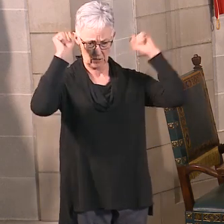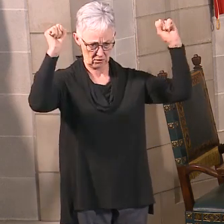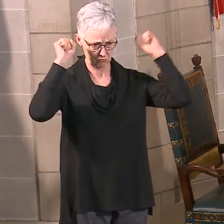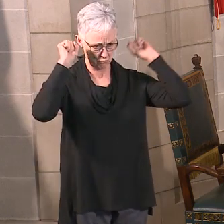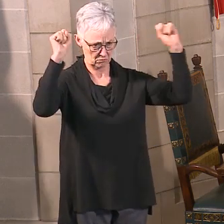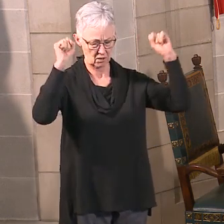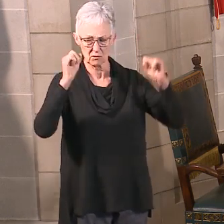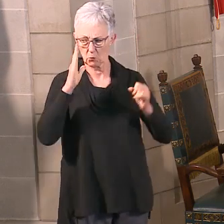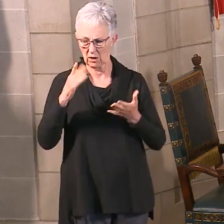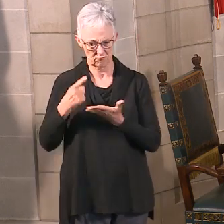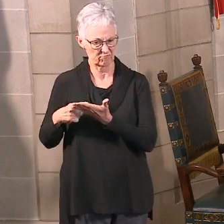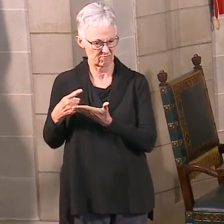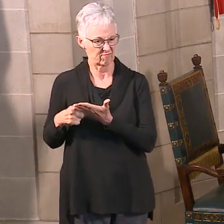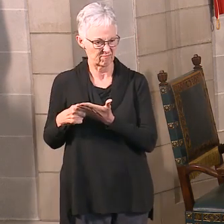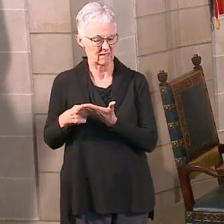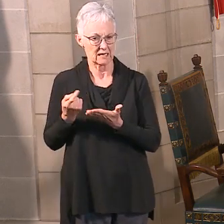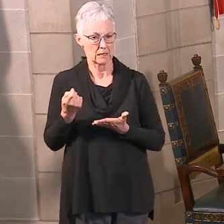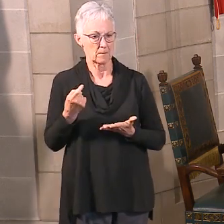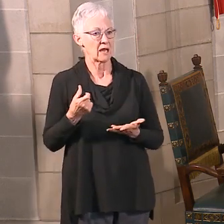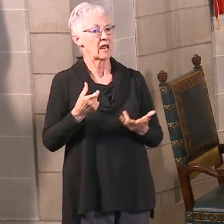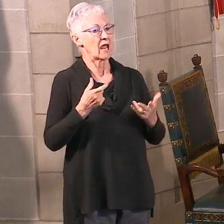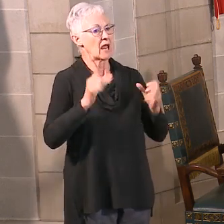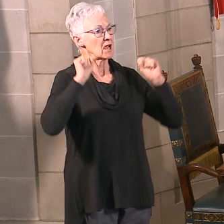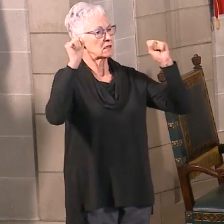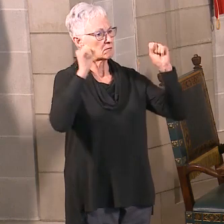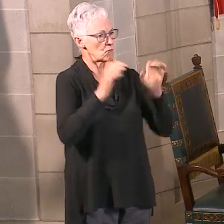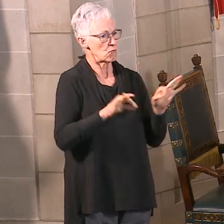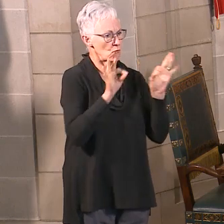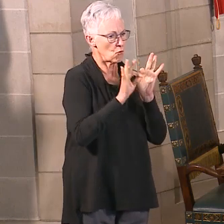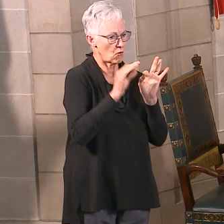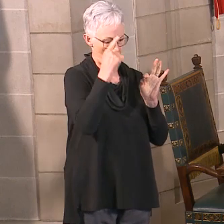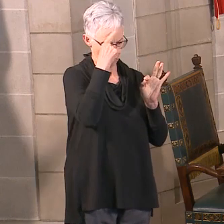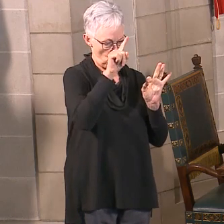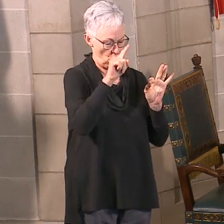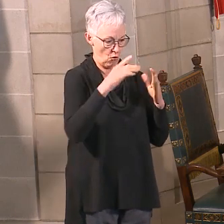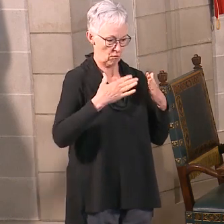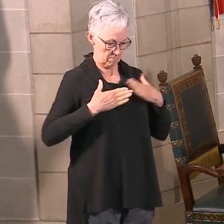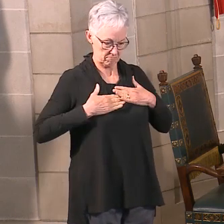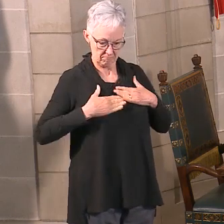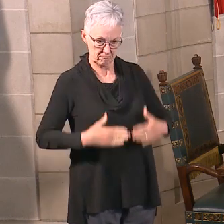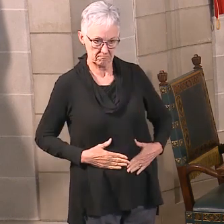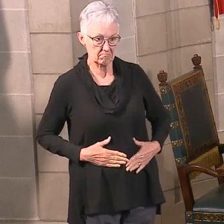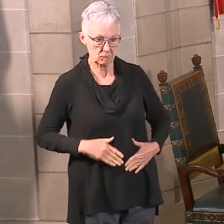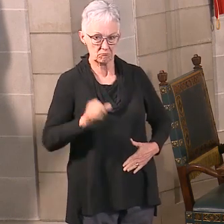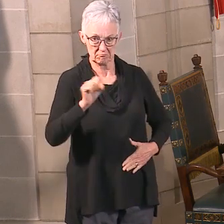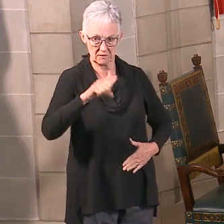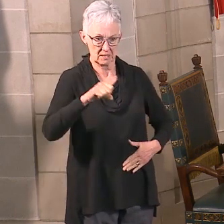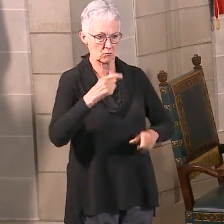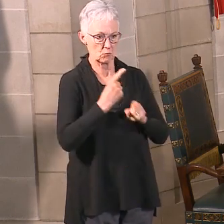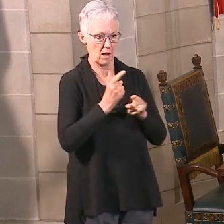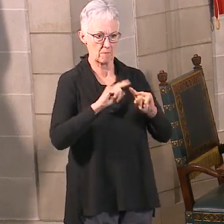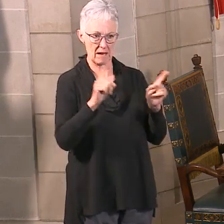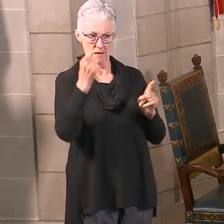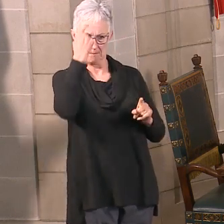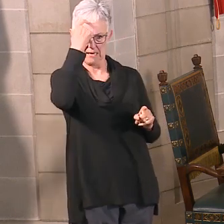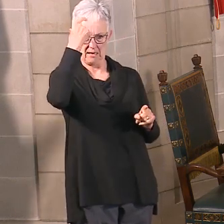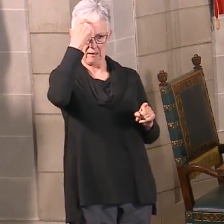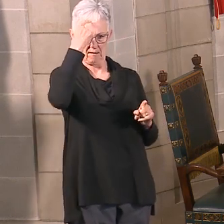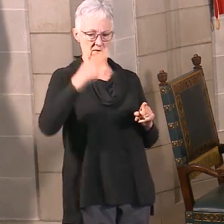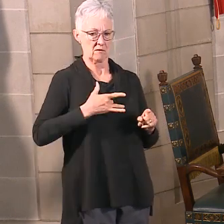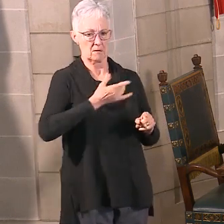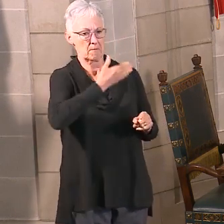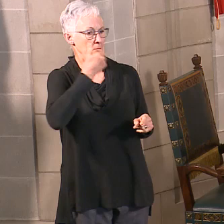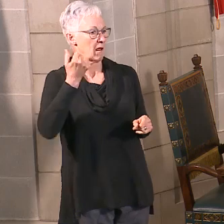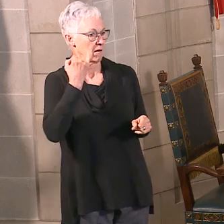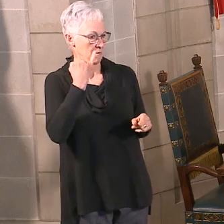Exercise for that, you know, physical health, but we're also a little bit later today going to be talking about mental health because that's going to be important as well. So we can follow our six